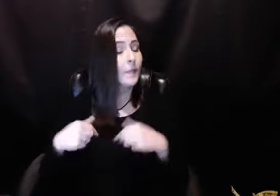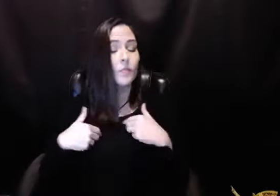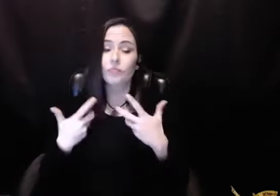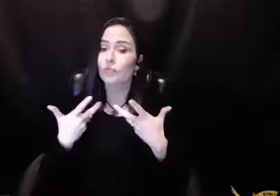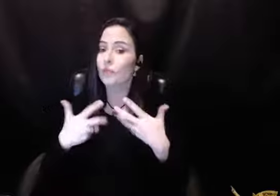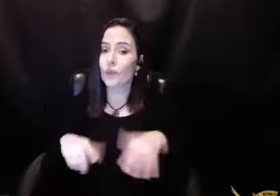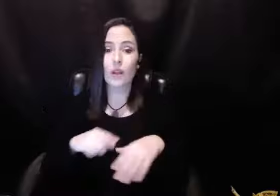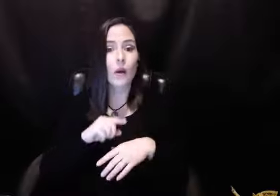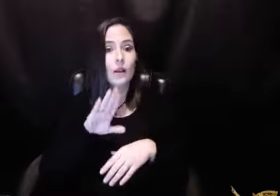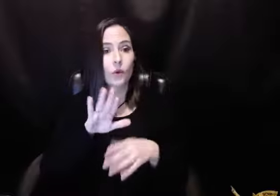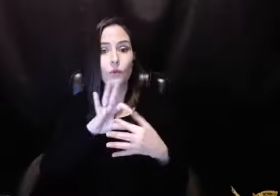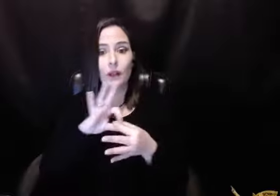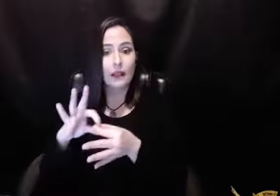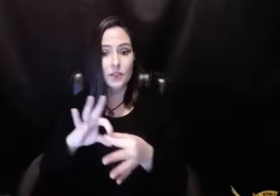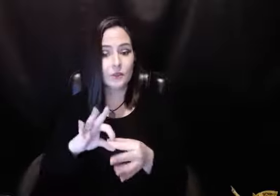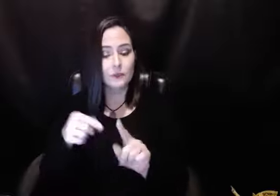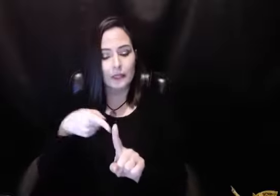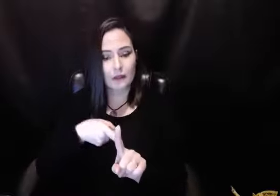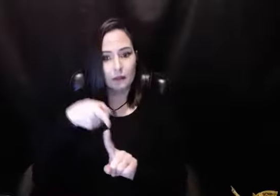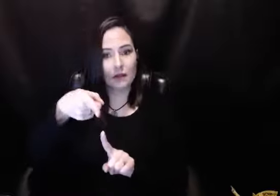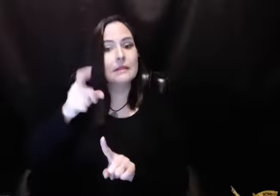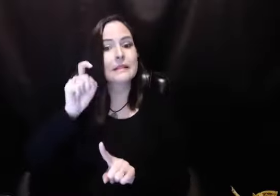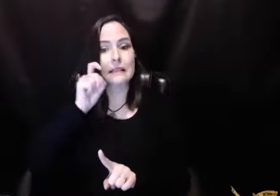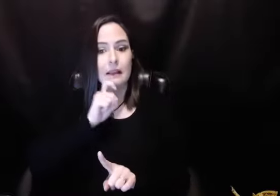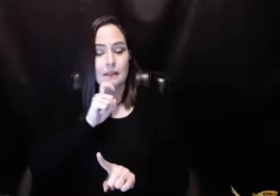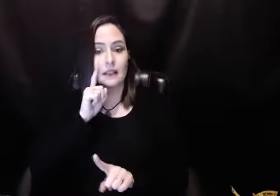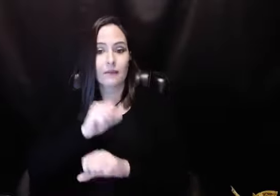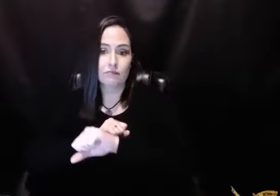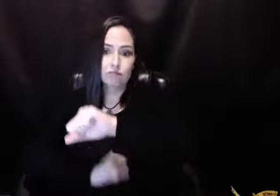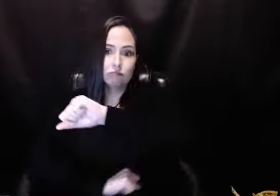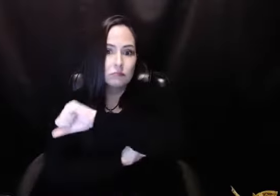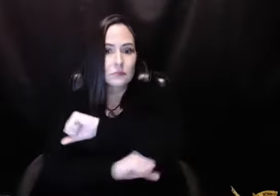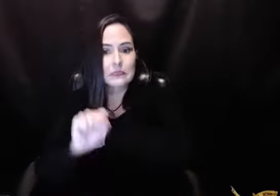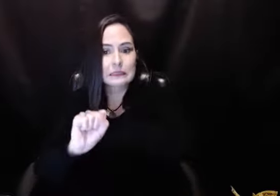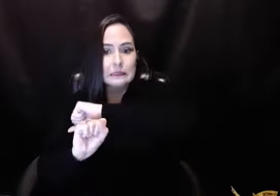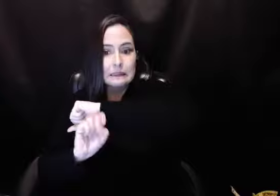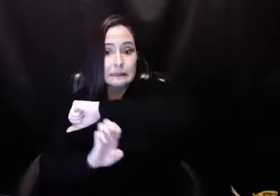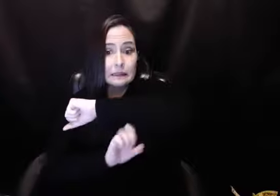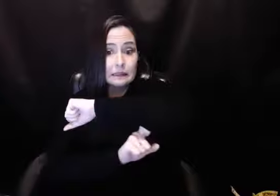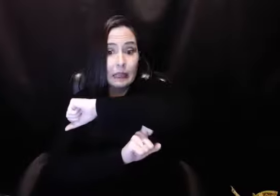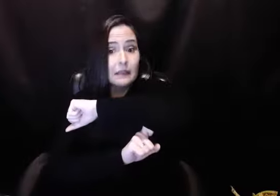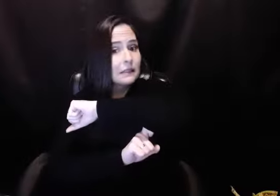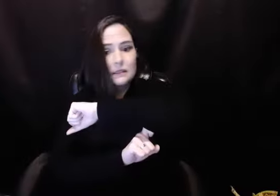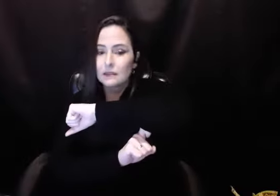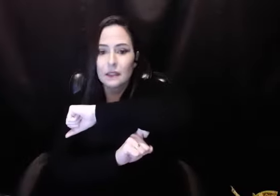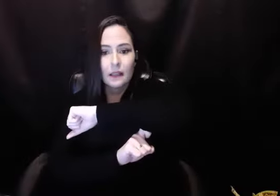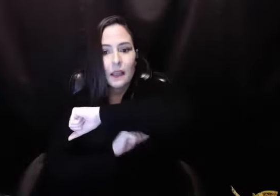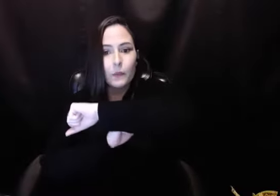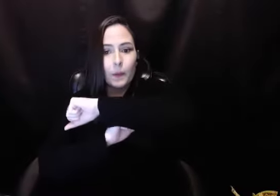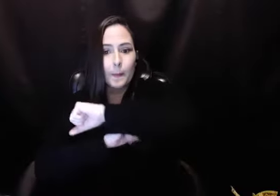And I said, yeah, yeah. I don't want your relationship to be based on sex because relationships that are